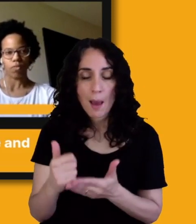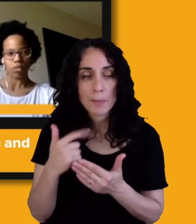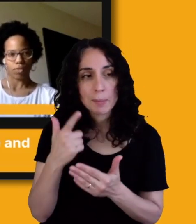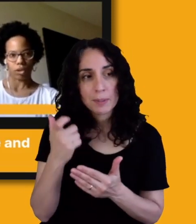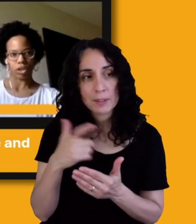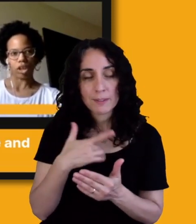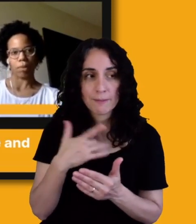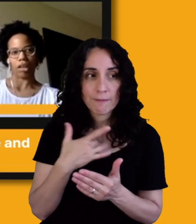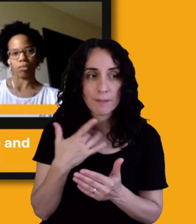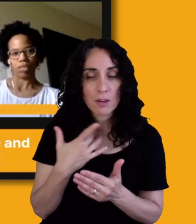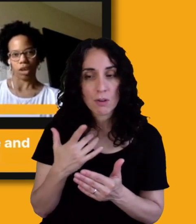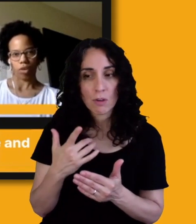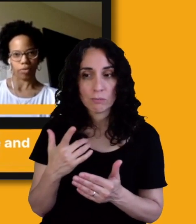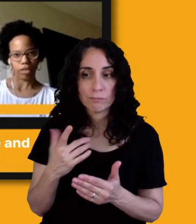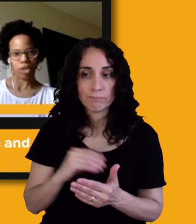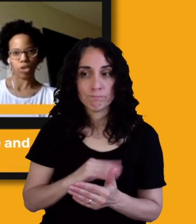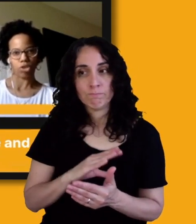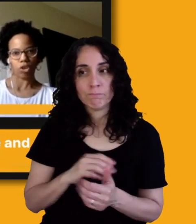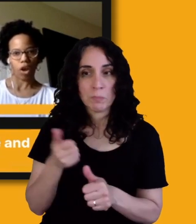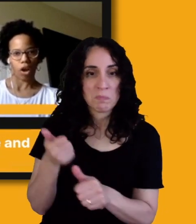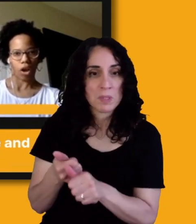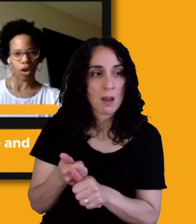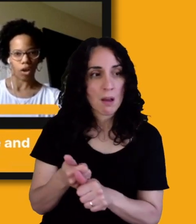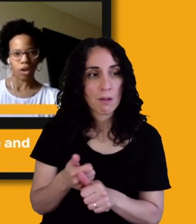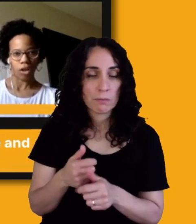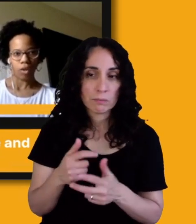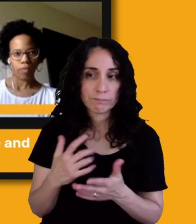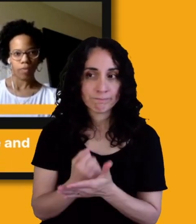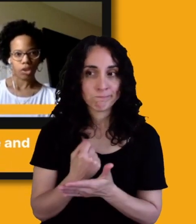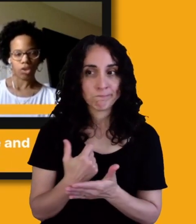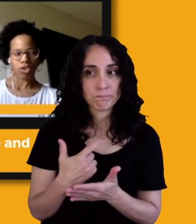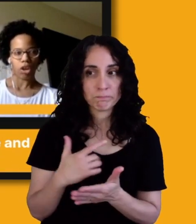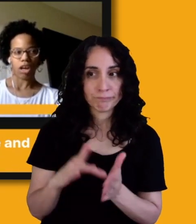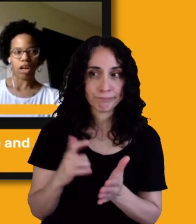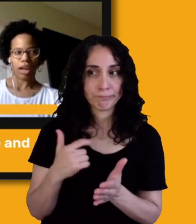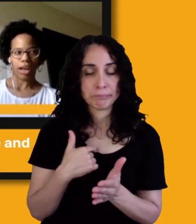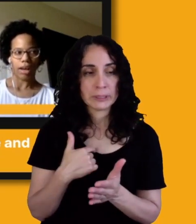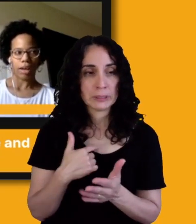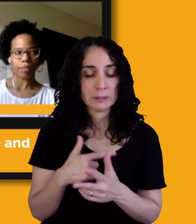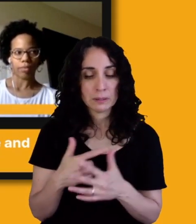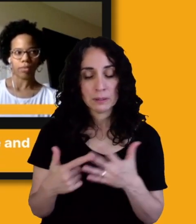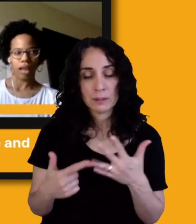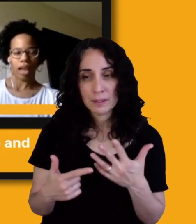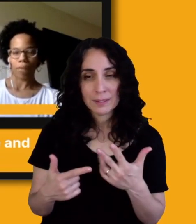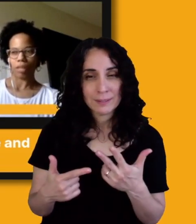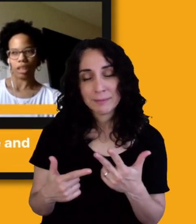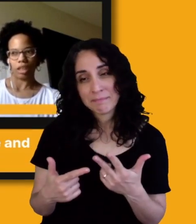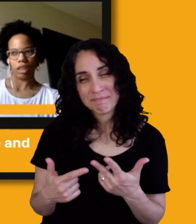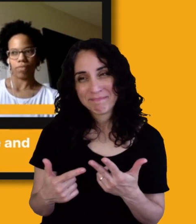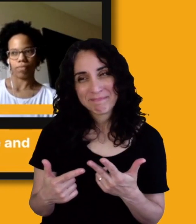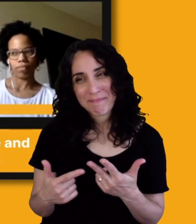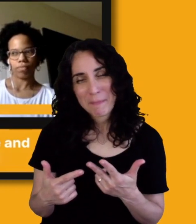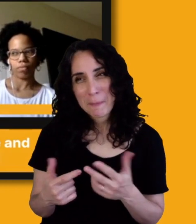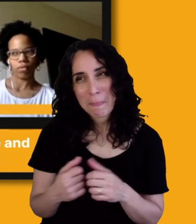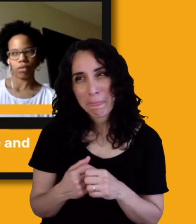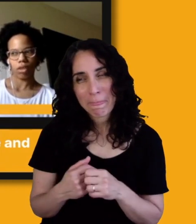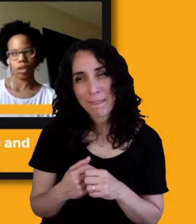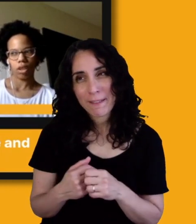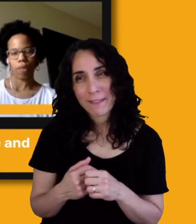to feel good about themselves. And those are all, those are all, I believe, a